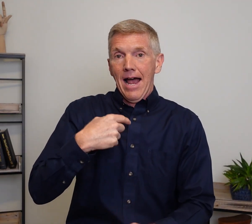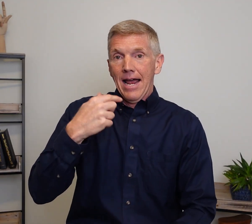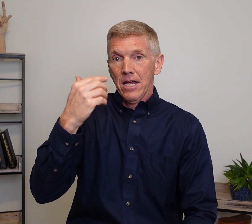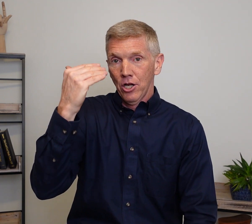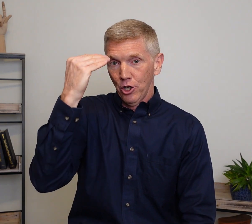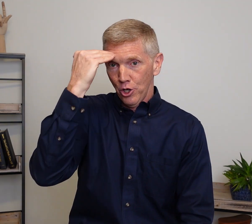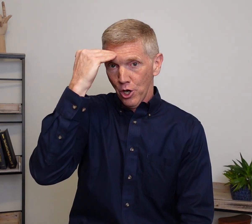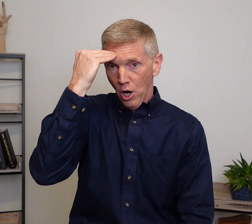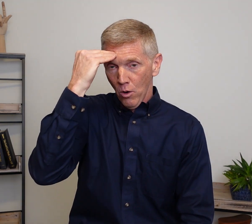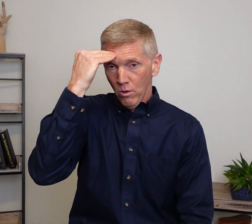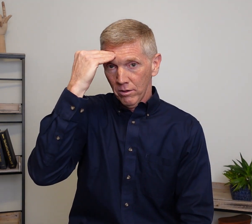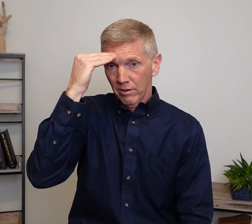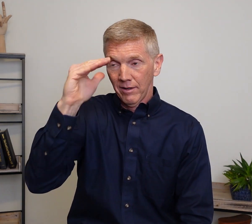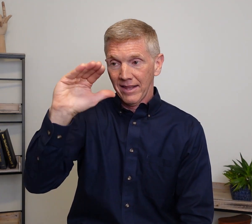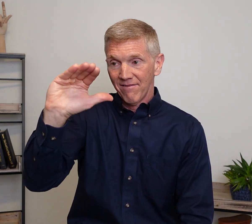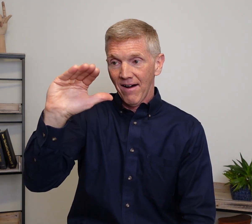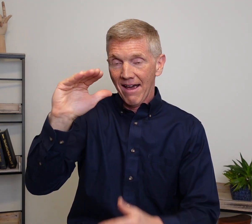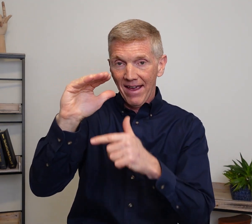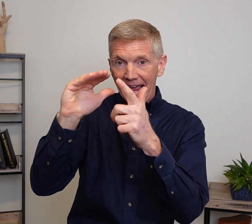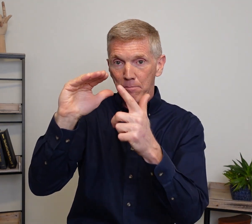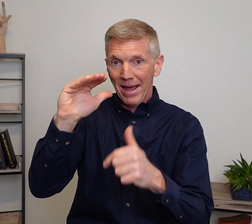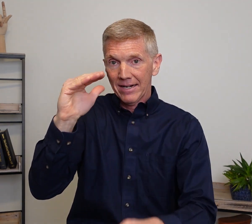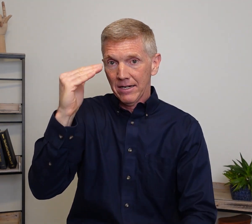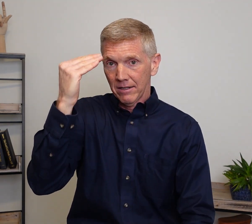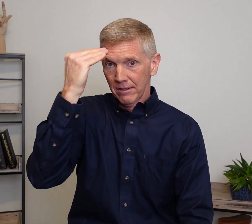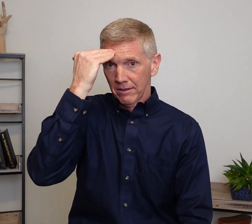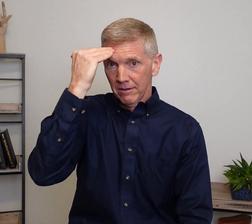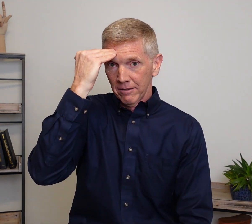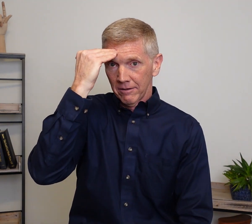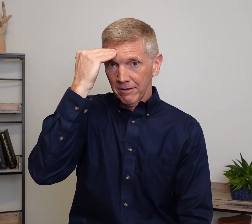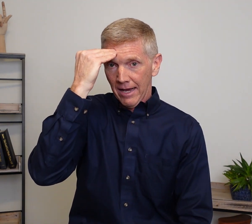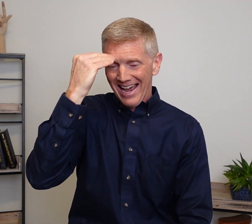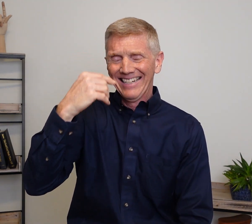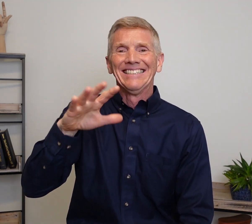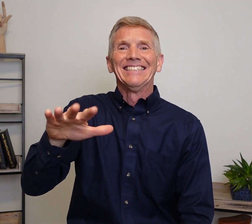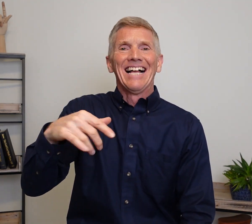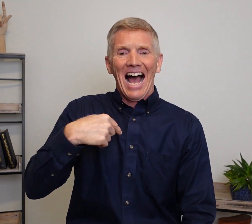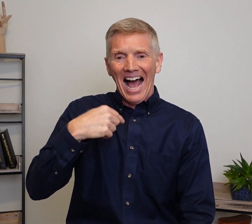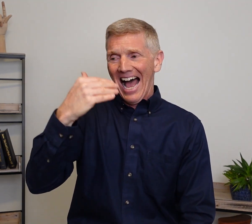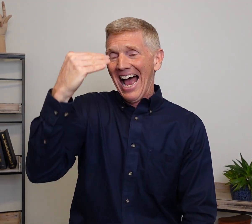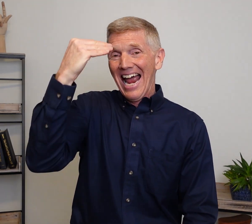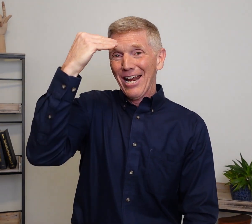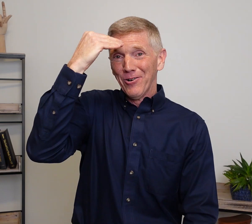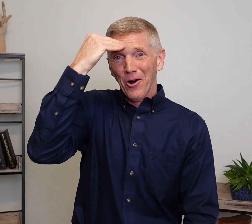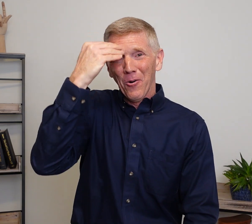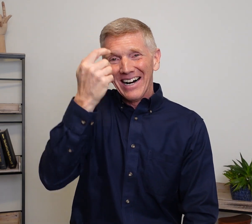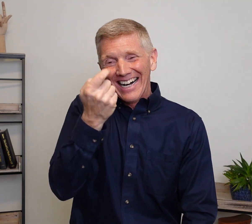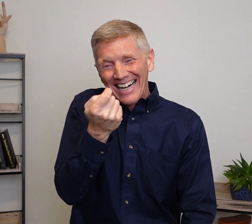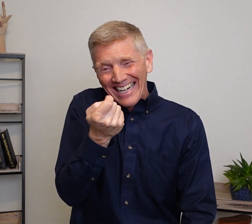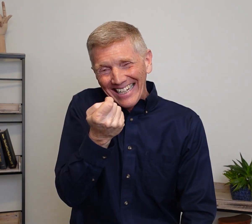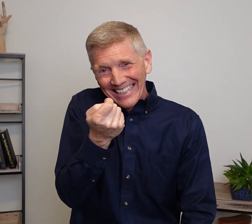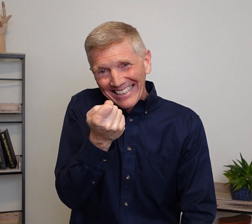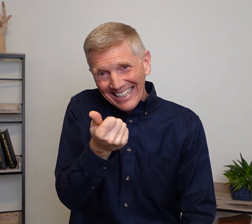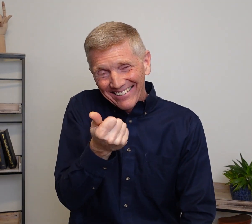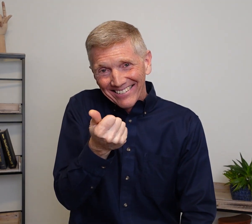I know. Take that five hand, bend it. Okay. I know a little